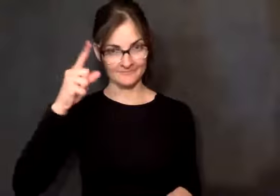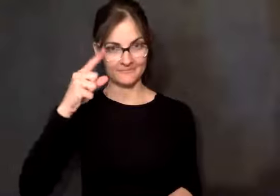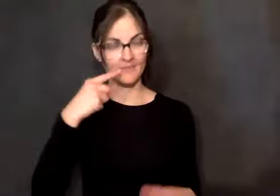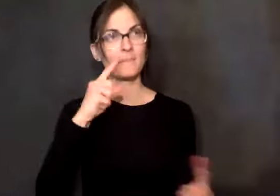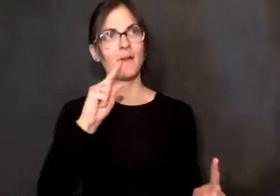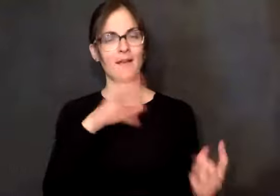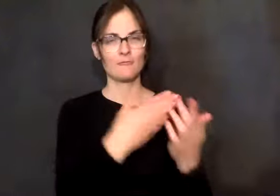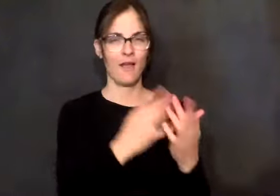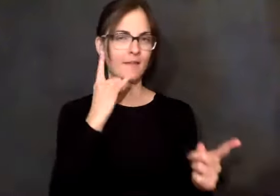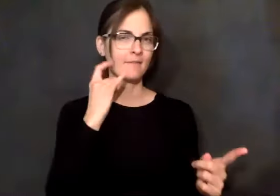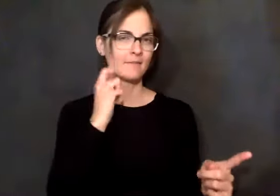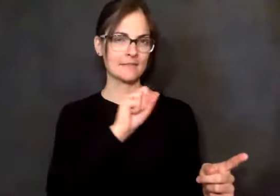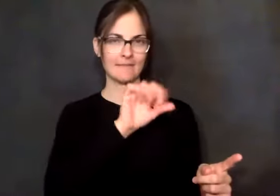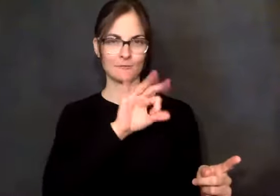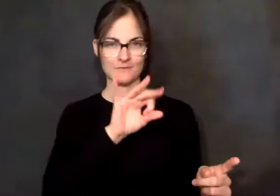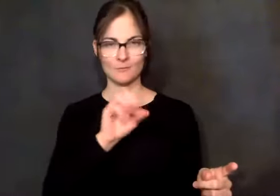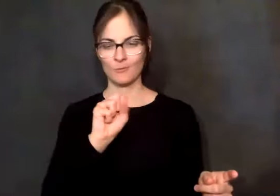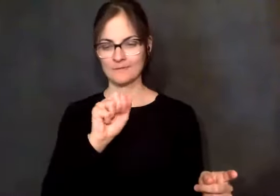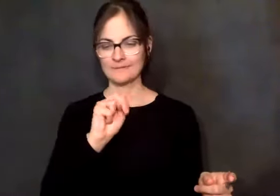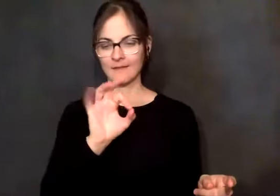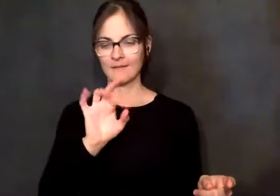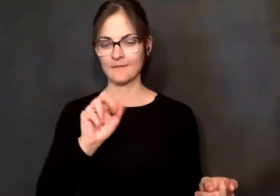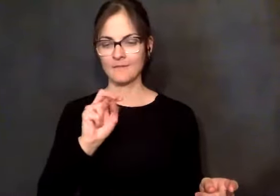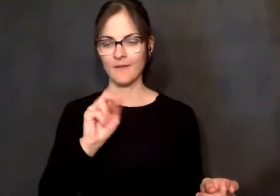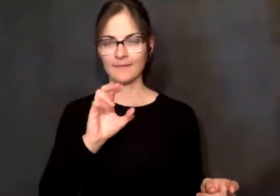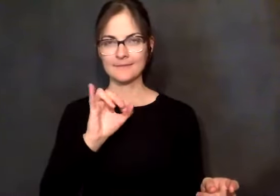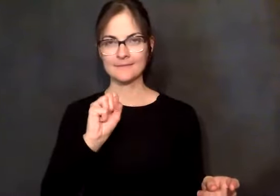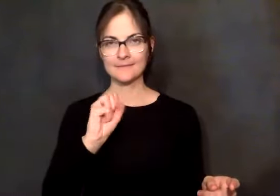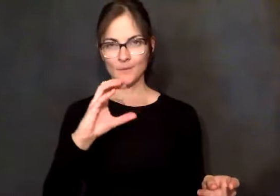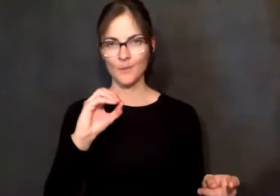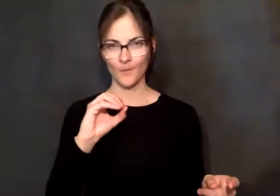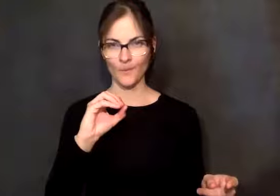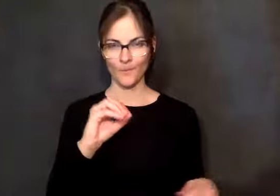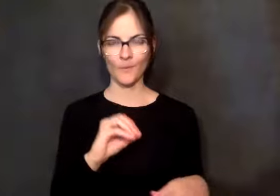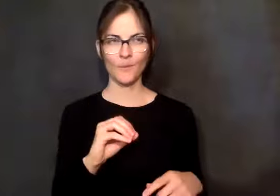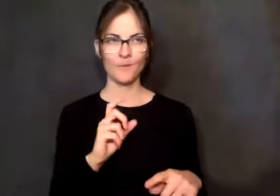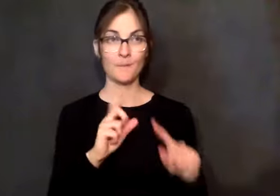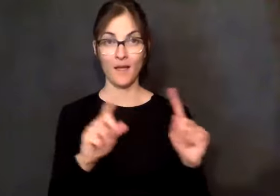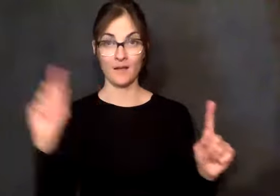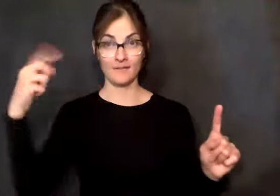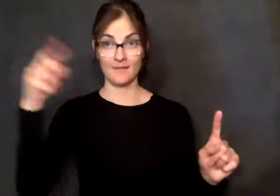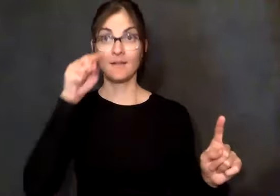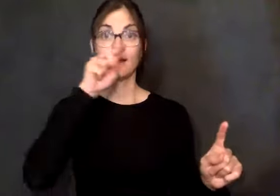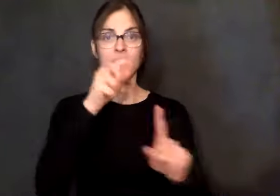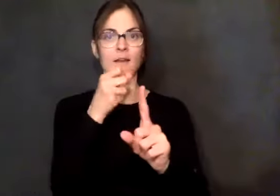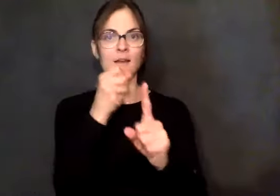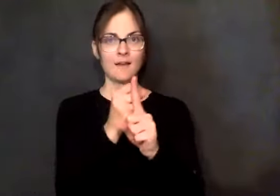many days later. Oh, I must tell you, one of the funny parts, though, of the story was